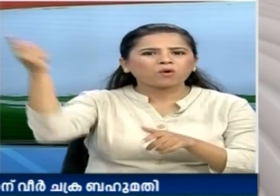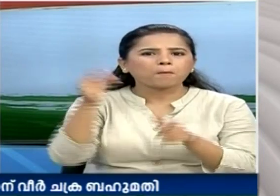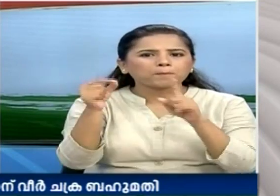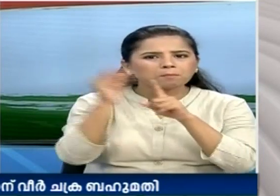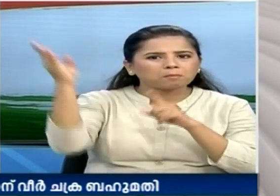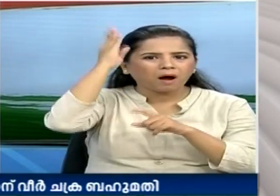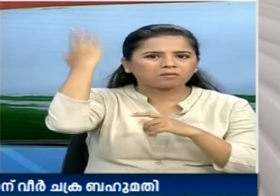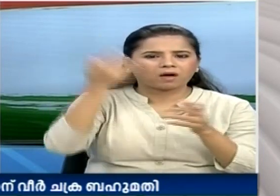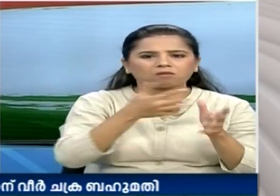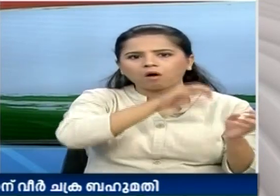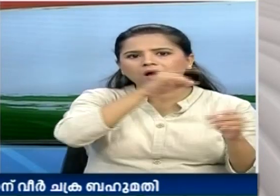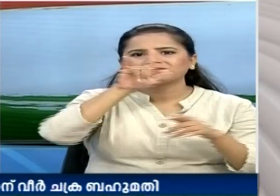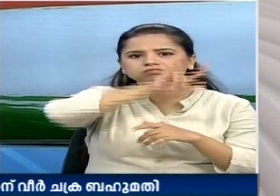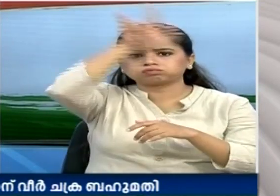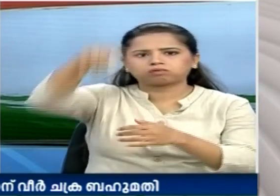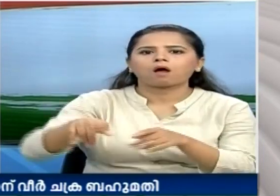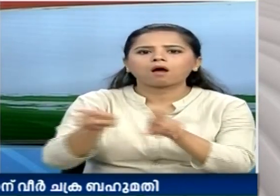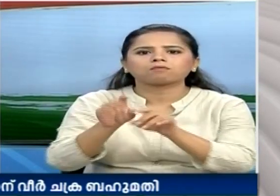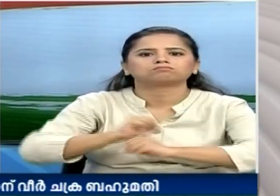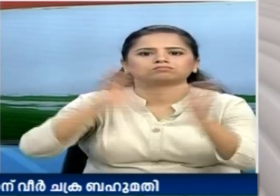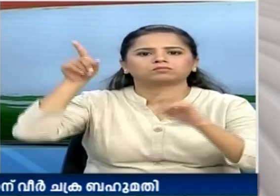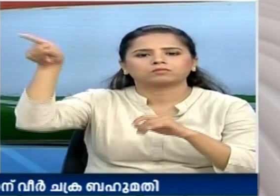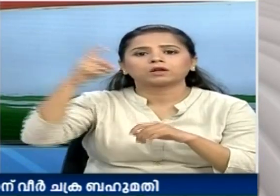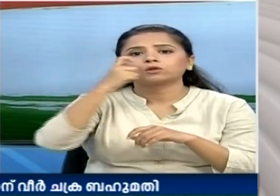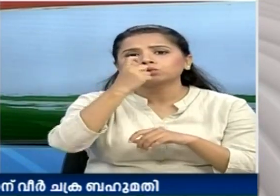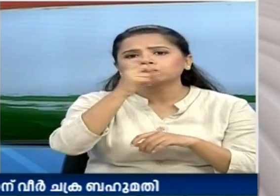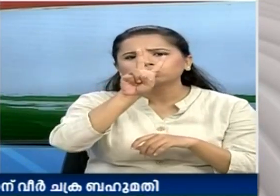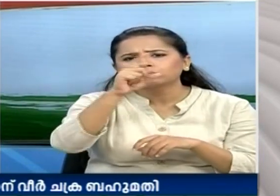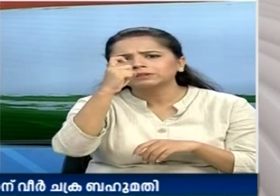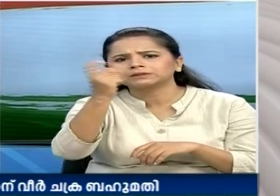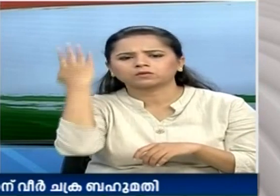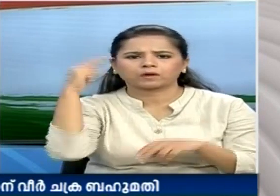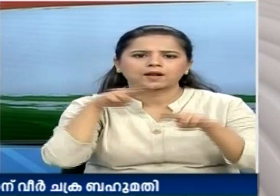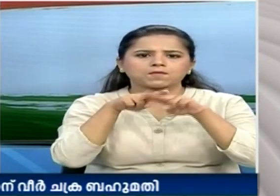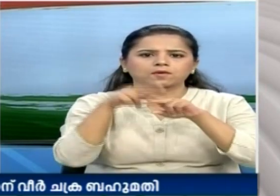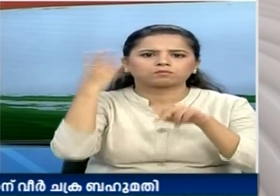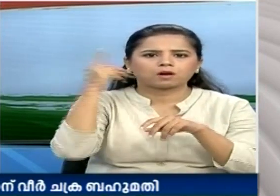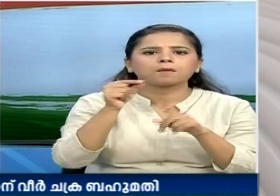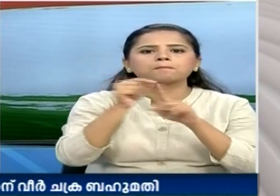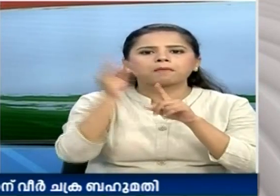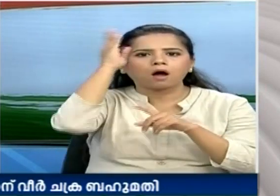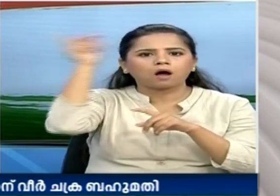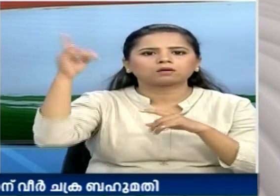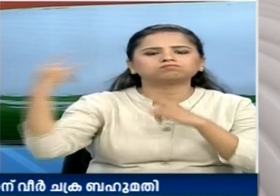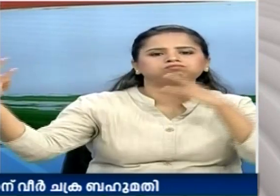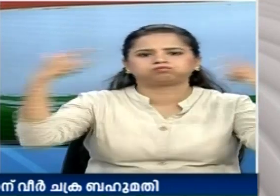27th February after his jet was shot down in a fight with the Pakistani jets during the aerial combat.